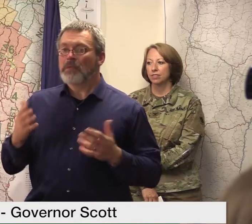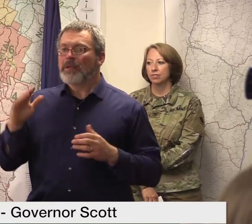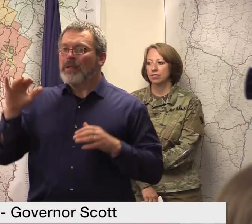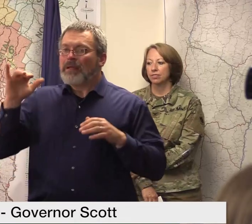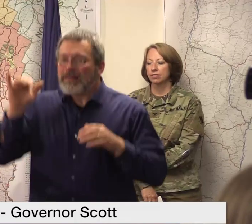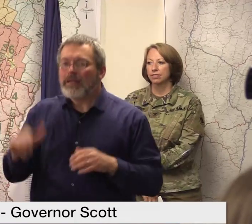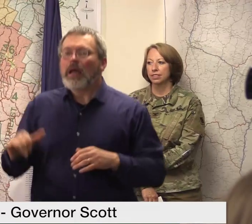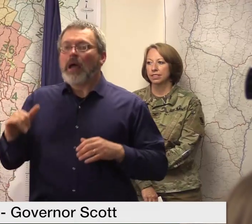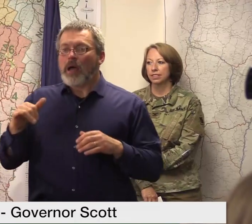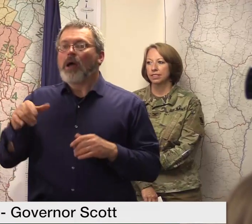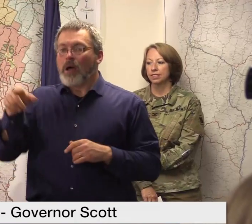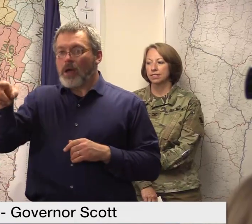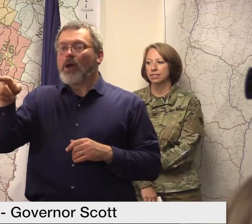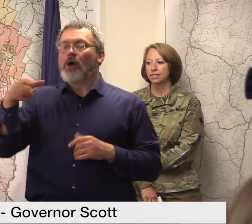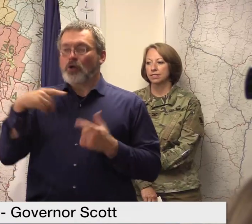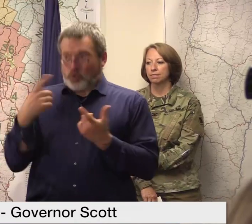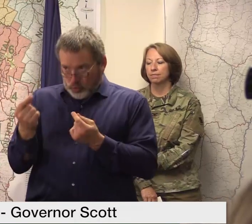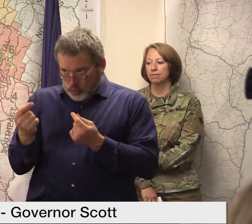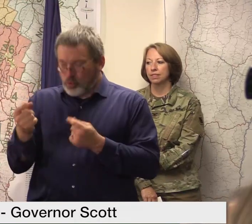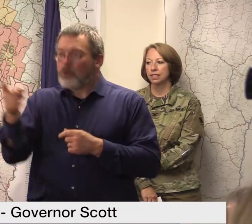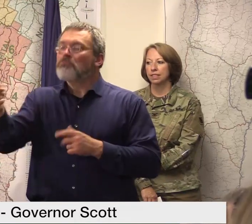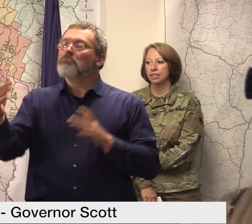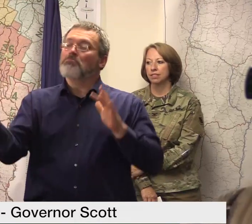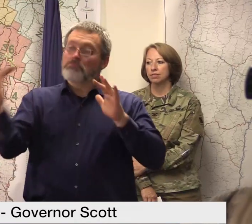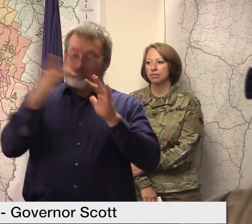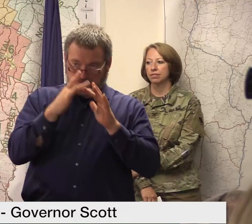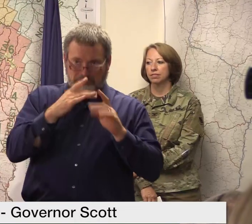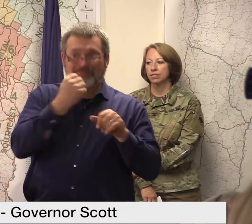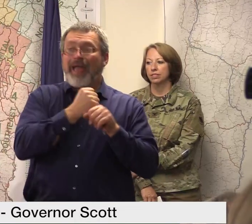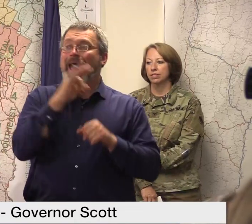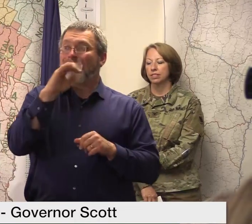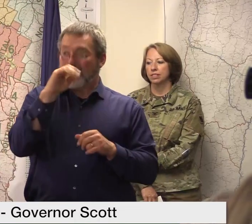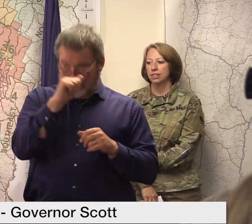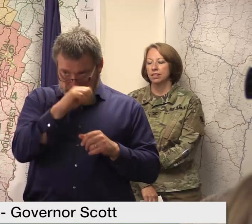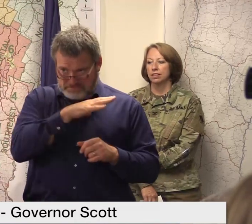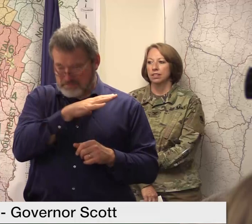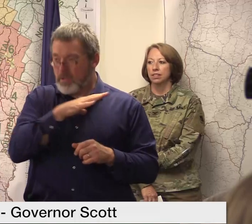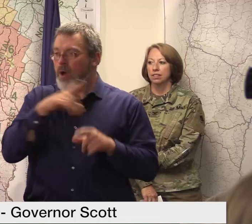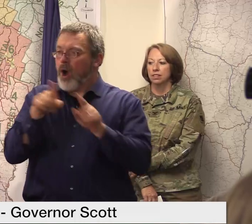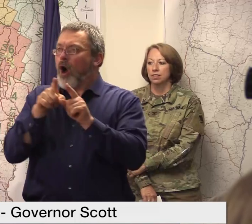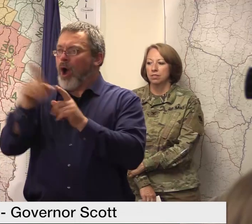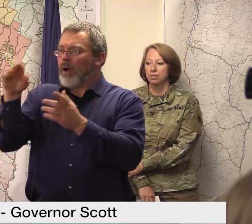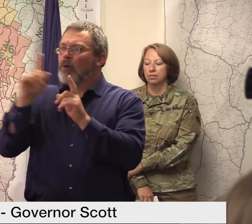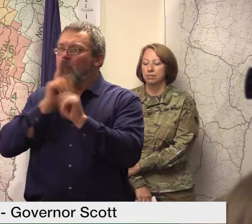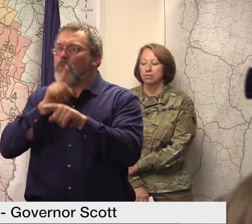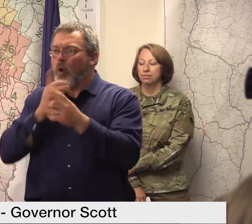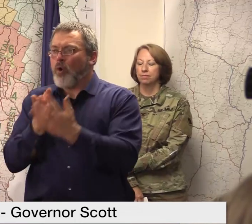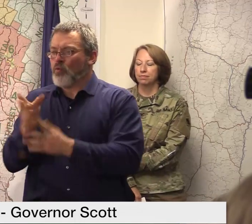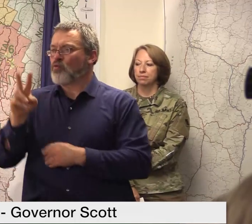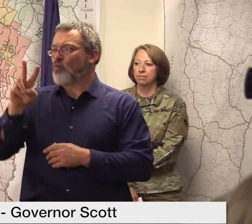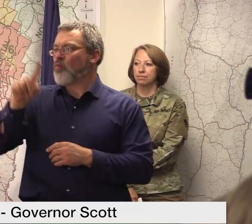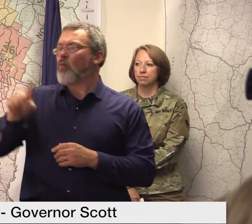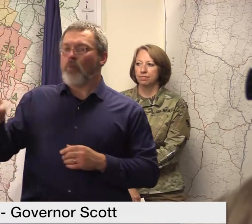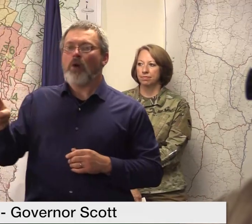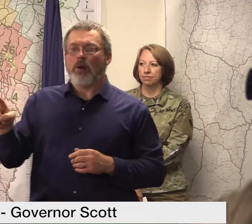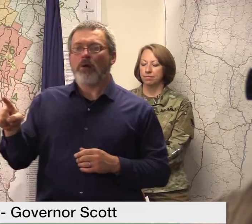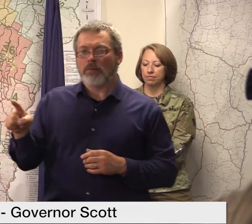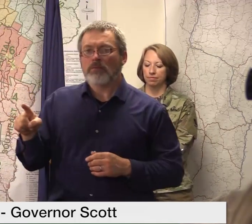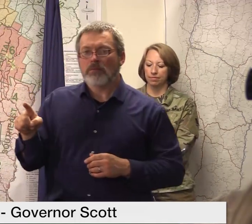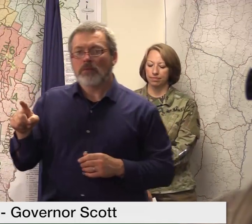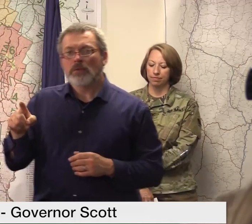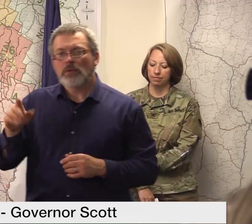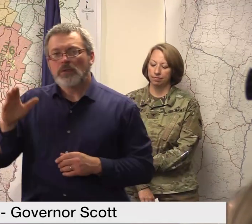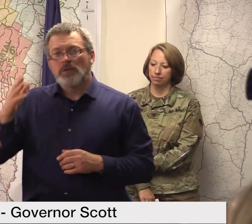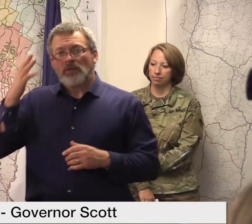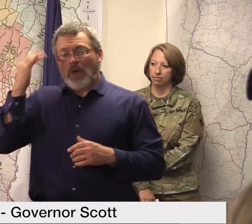201 can't emphasize that enough because it gives the state a totality understanding of the damages and may